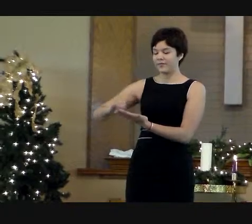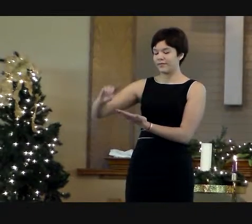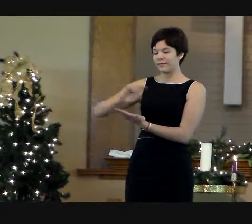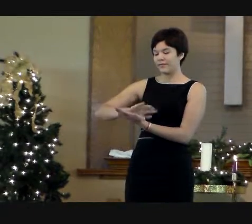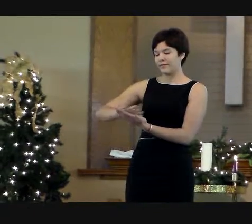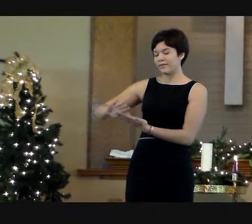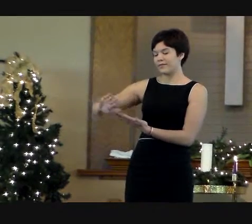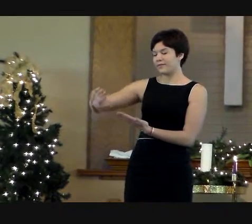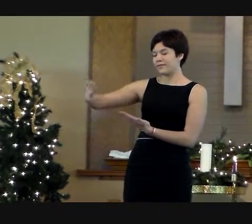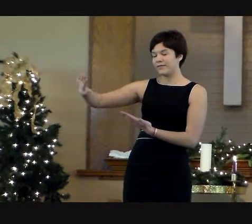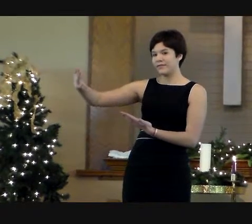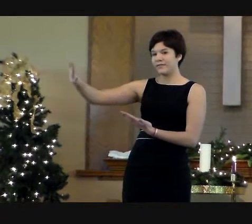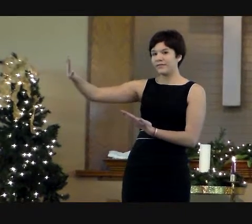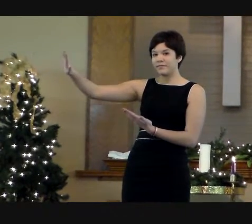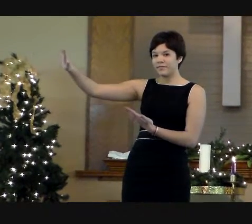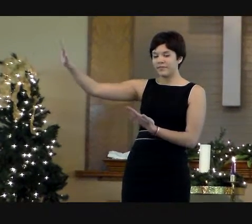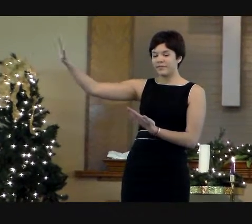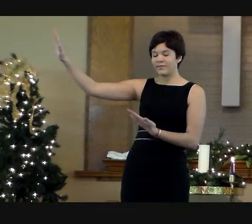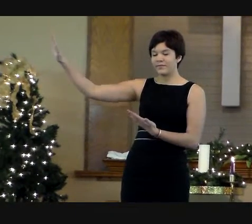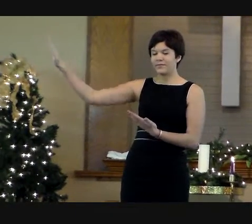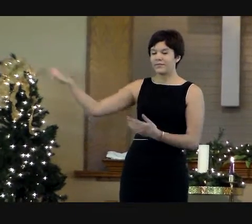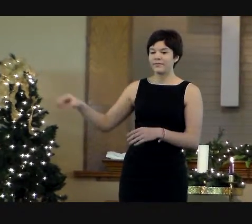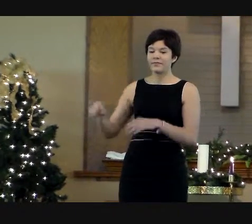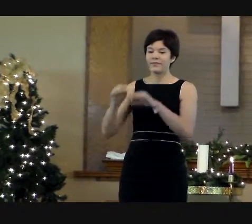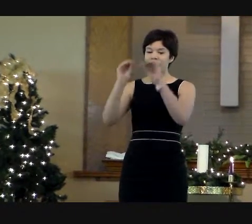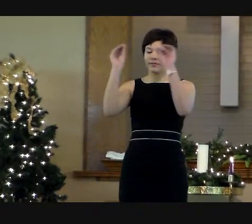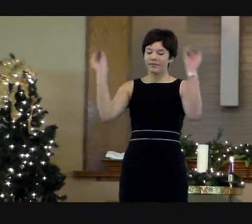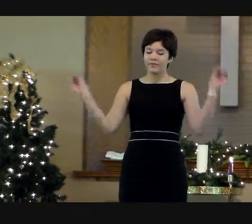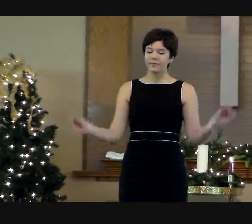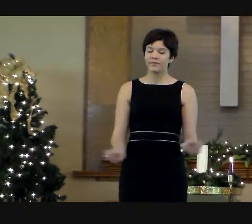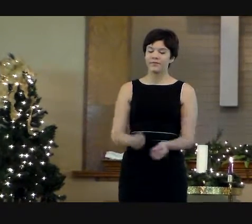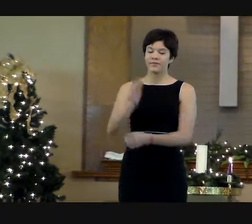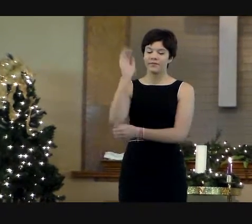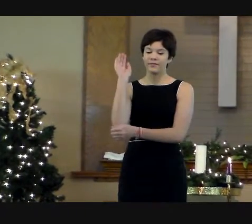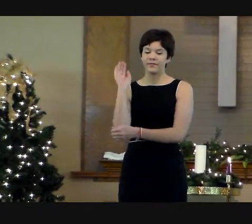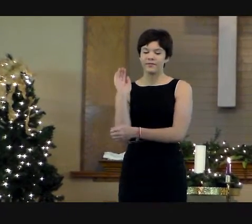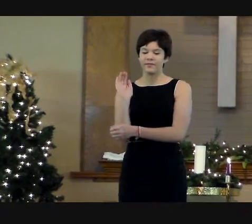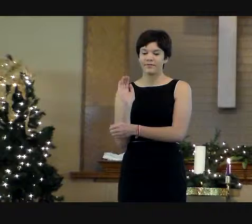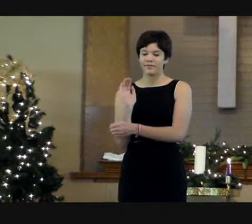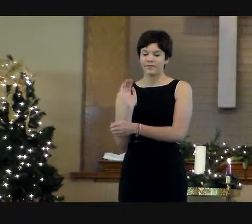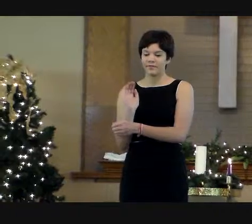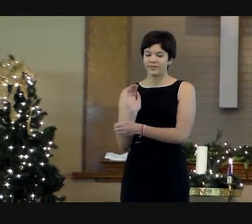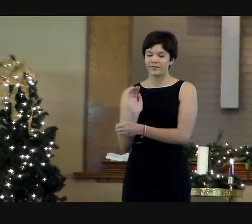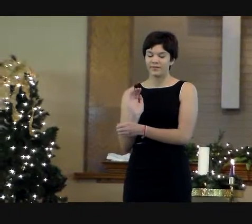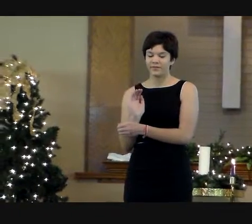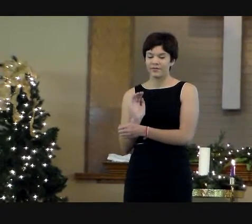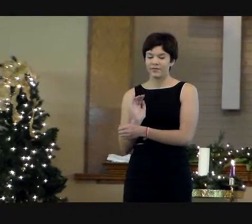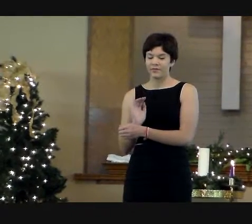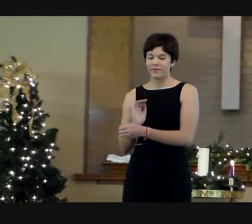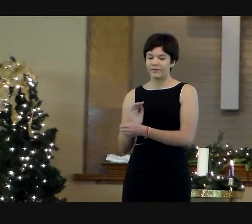a new and glorious